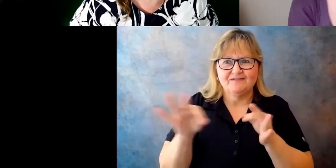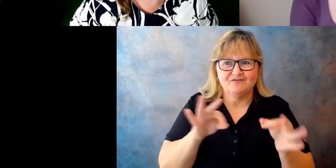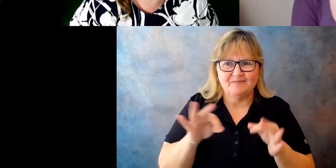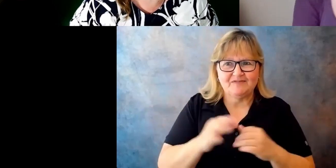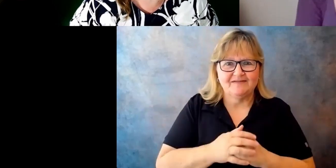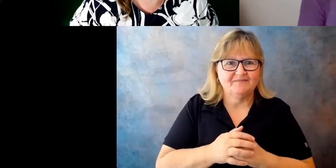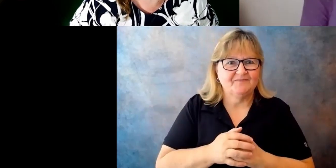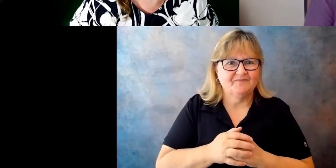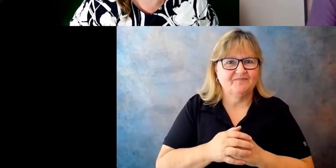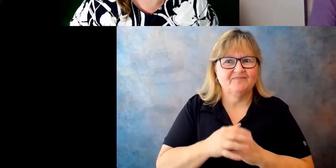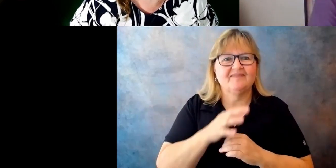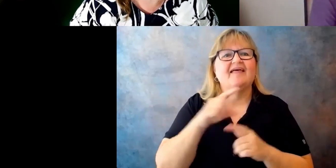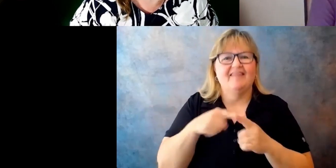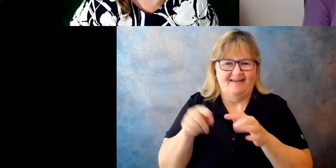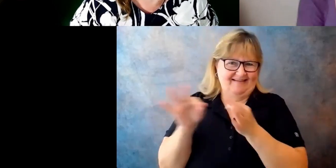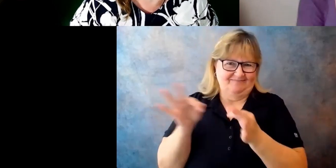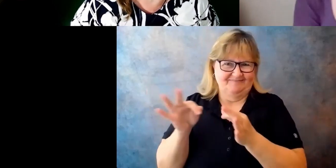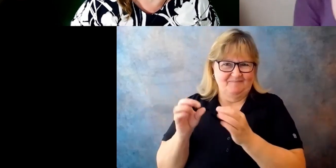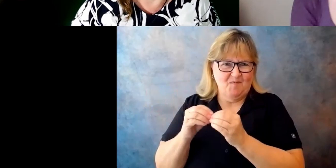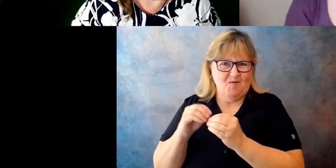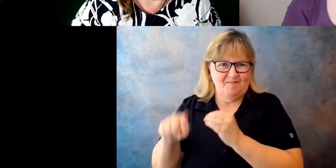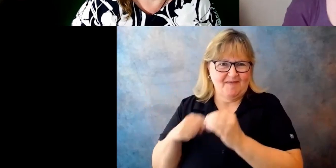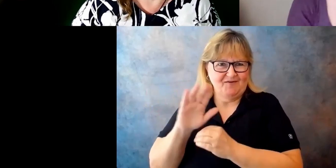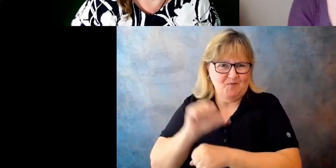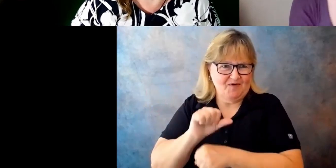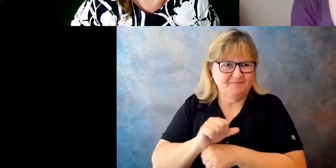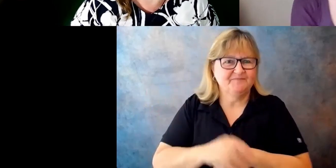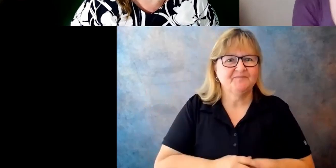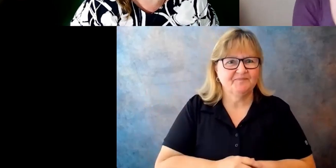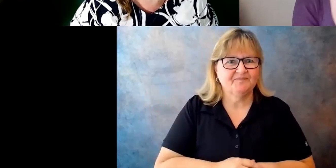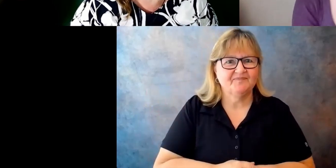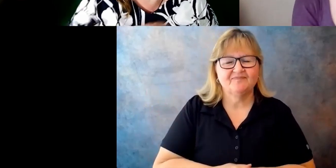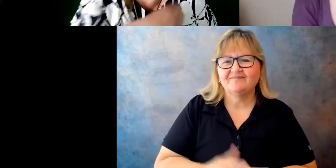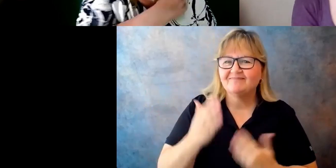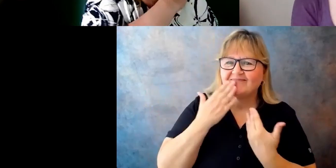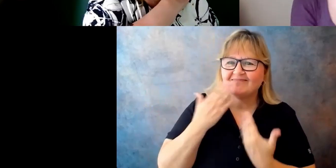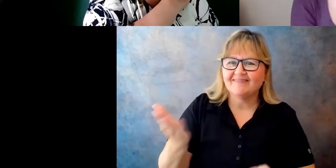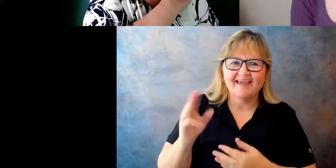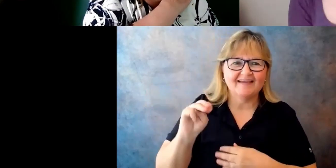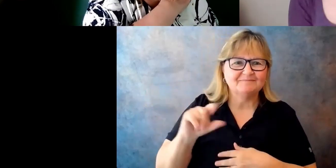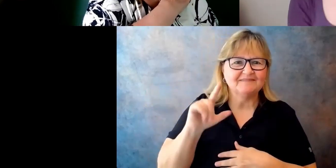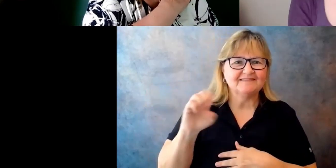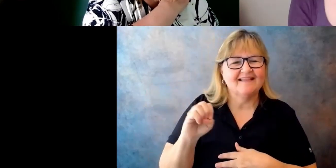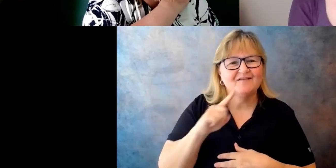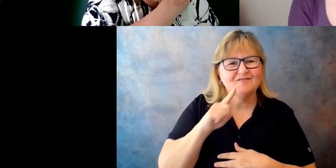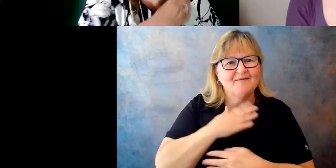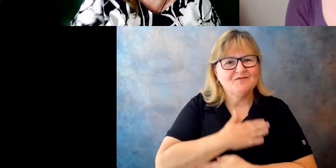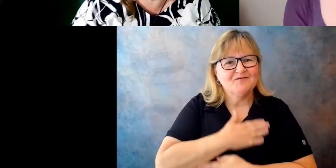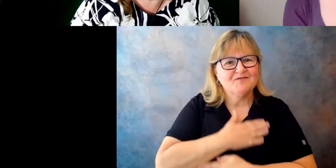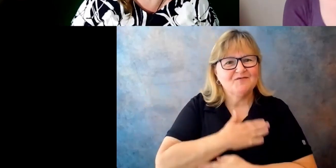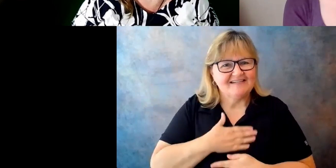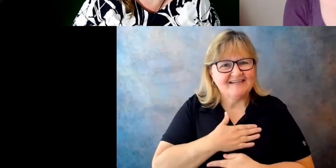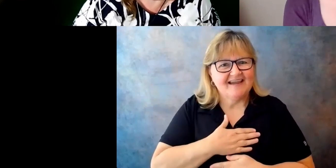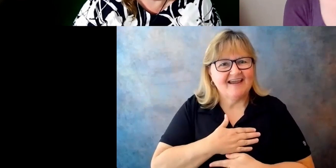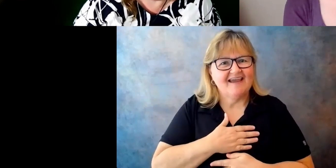National Council on Disability. Thanks, Michelle. I really appreciate the opportunity to talk about UCEDD and the